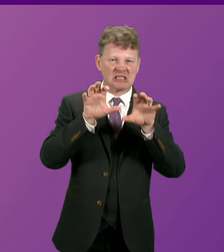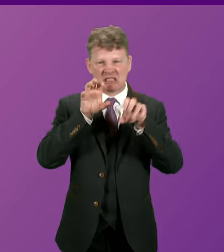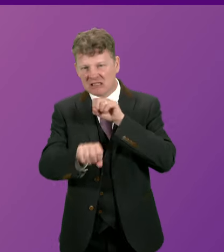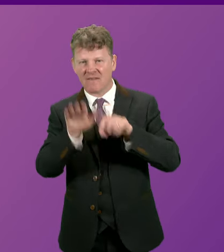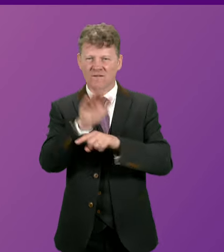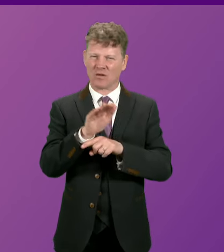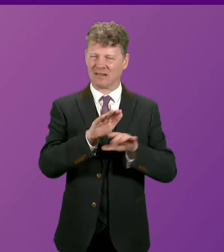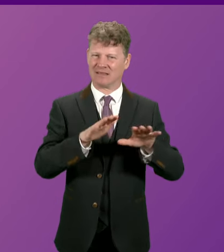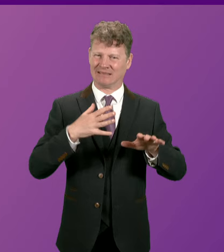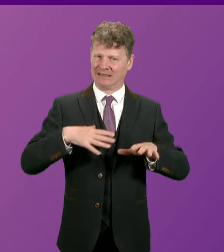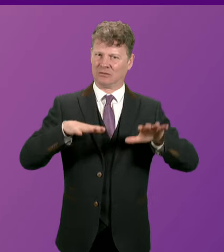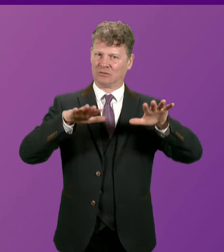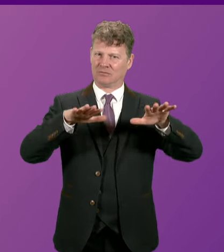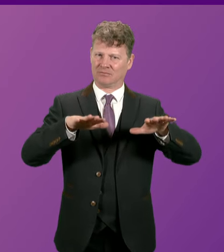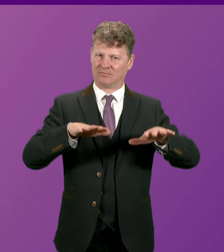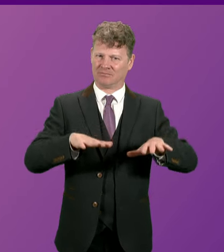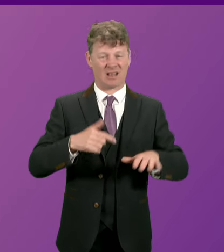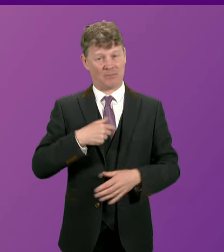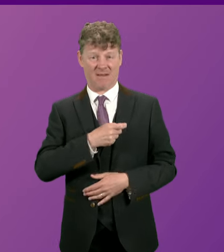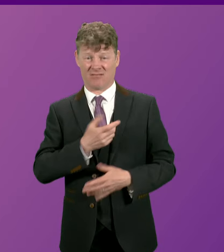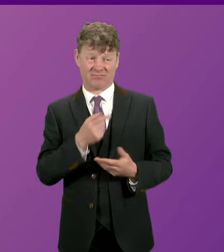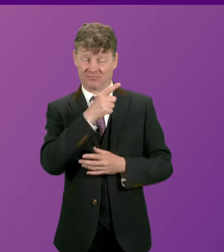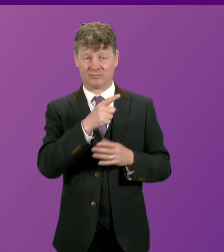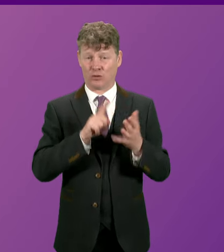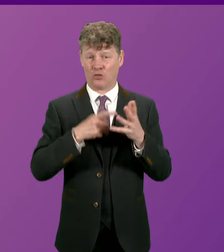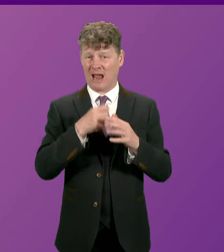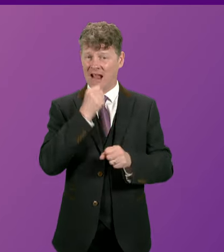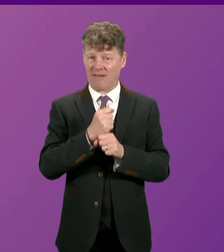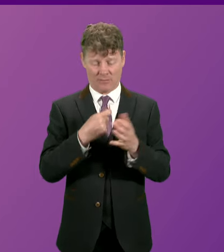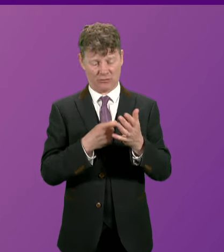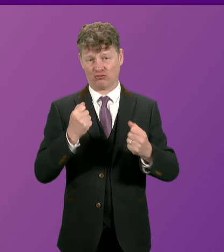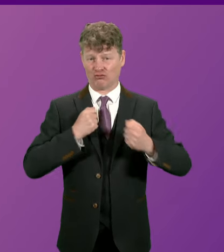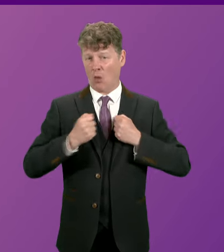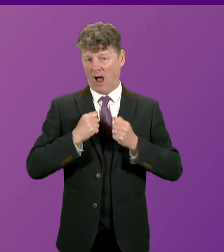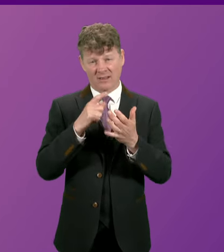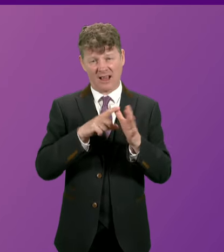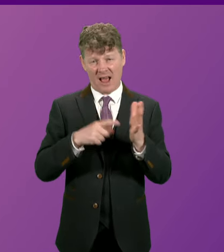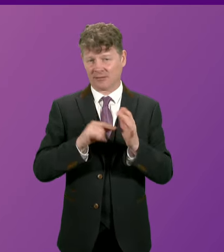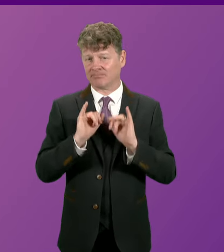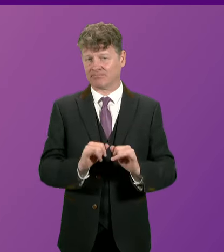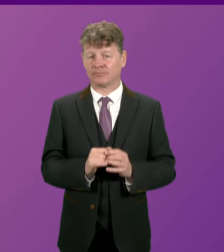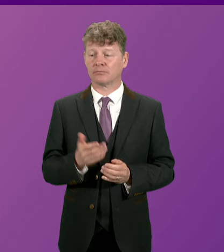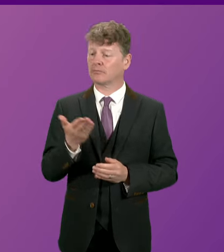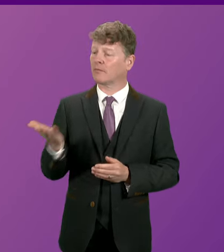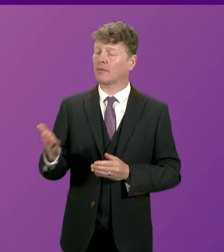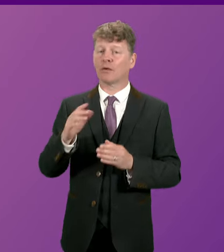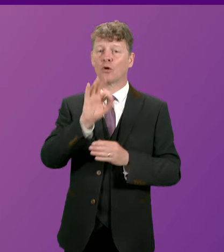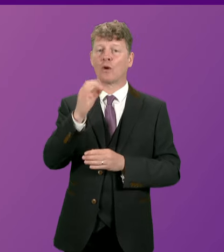tension that I'm afraid this Rwanda act undoubtedly in flames. Question number five Murdo Fraser